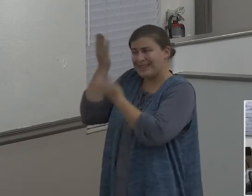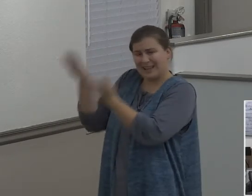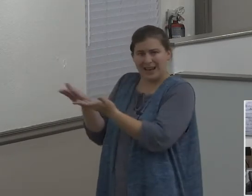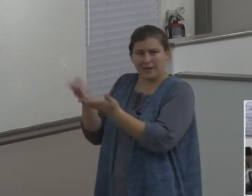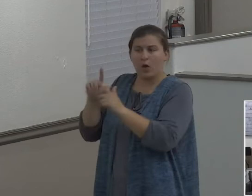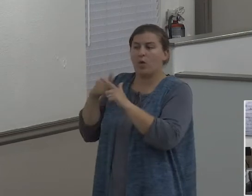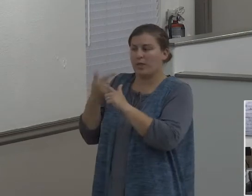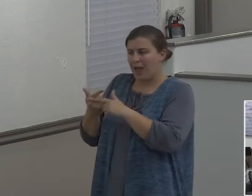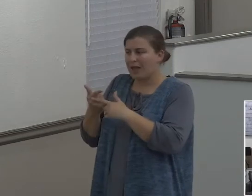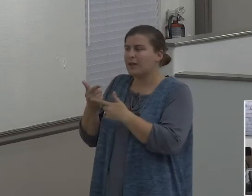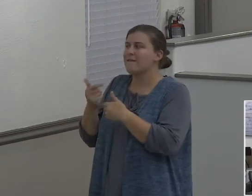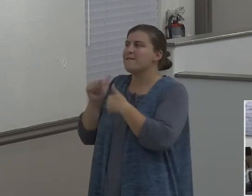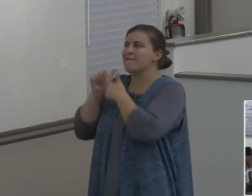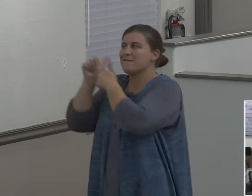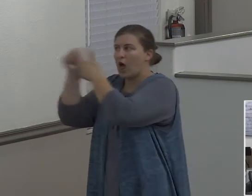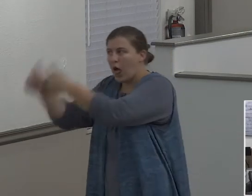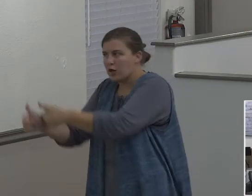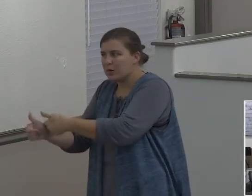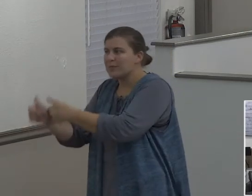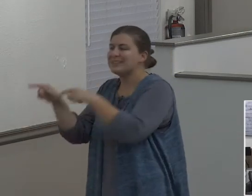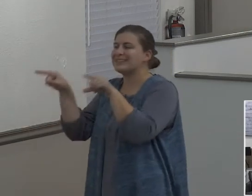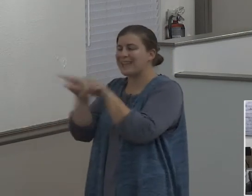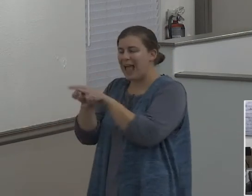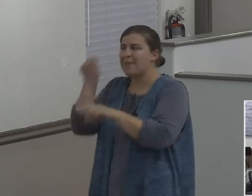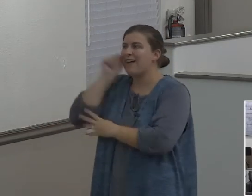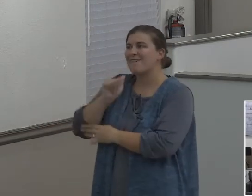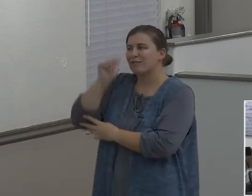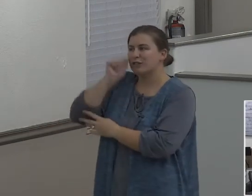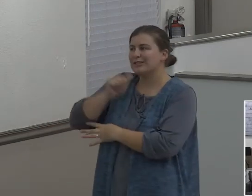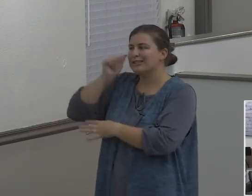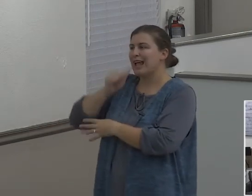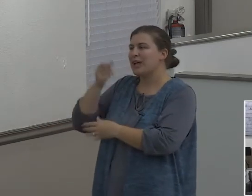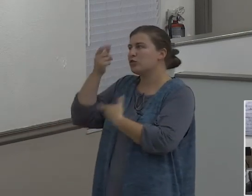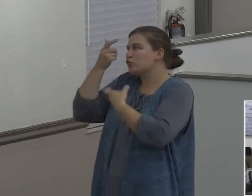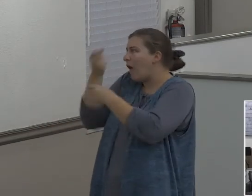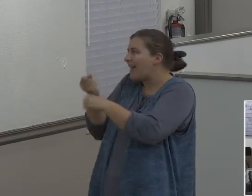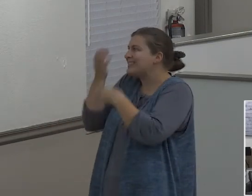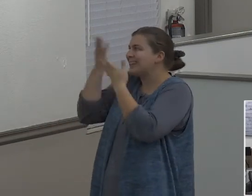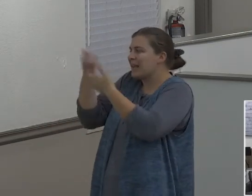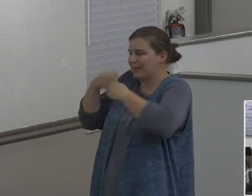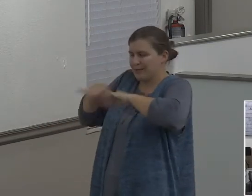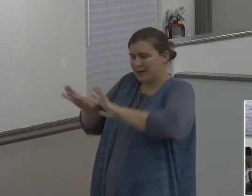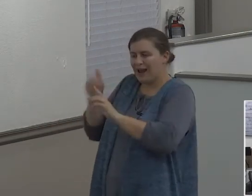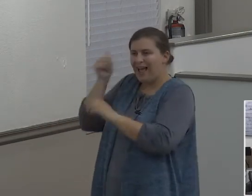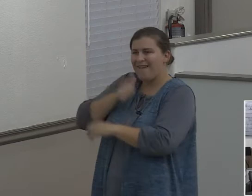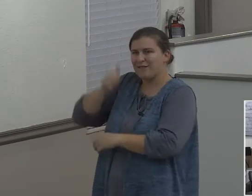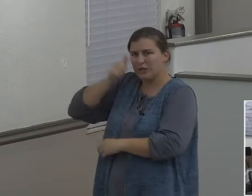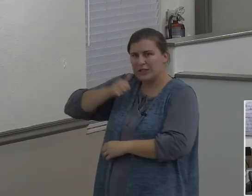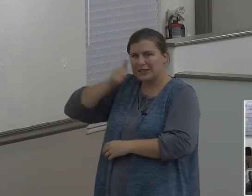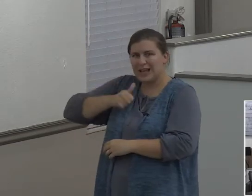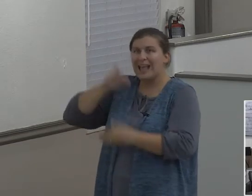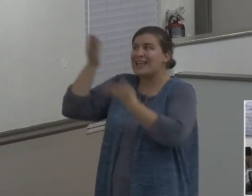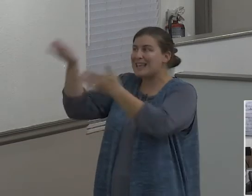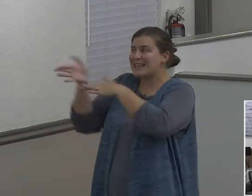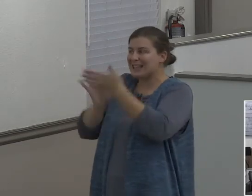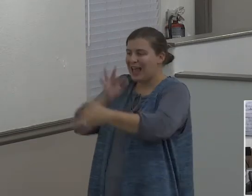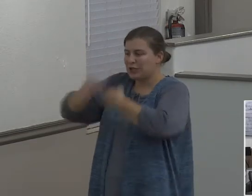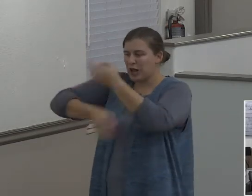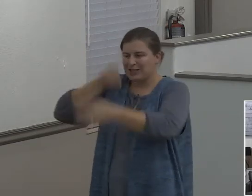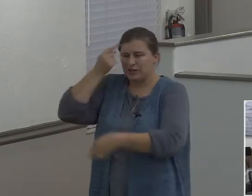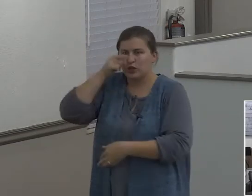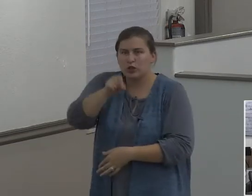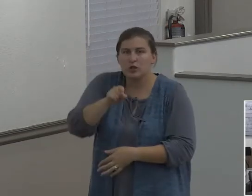that. Day by day. Walk in Him. Subject yourself to Him. The one who died to save you, put yourself in